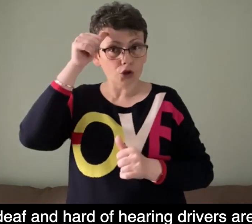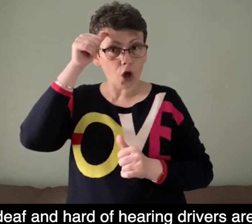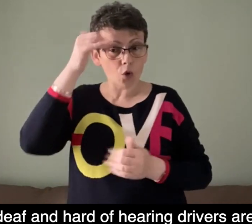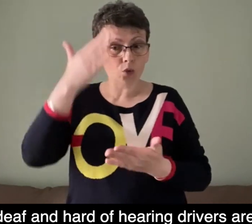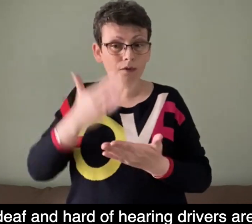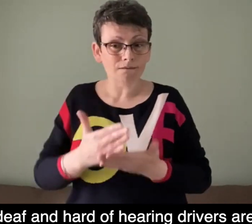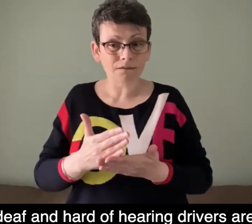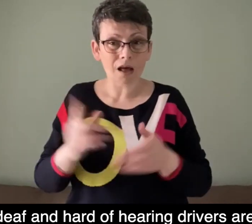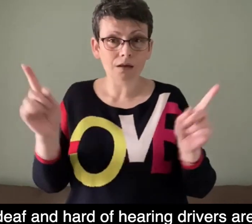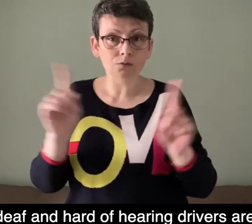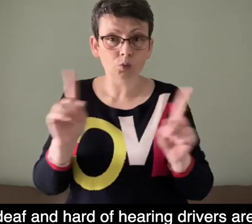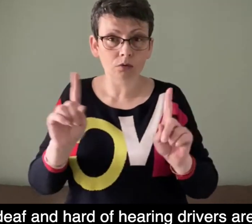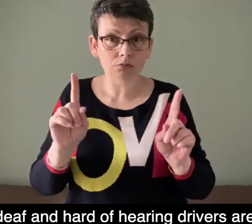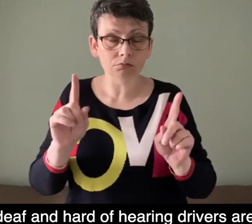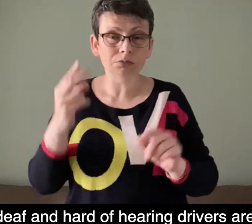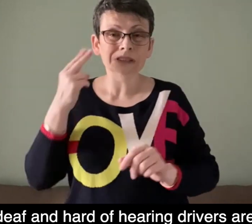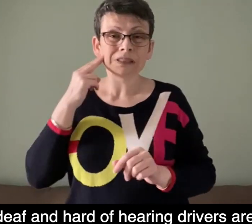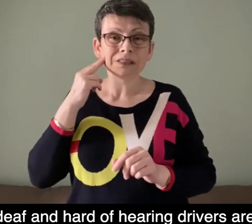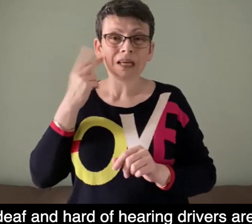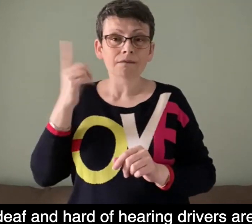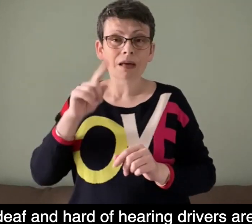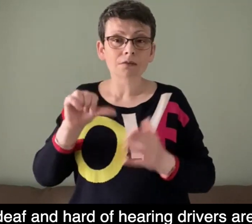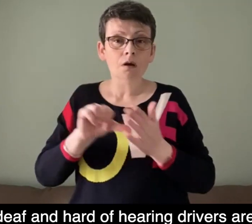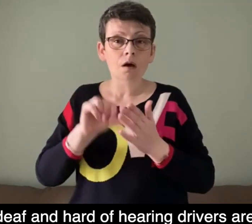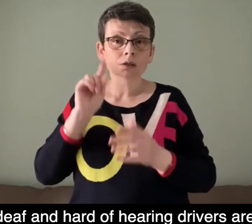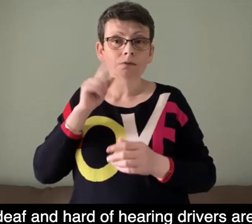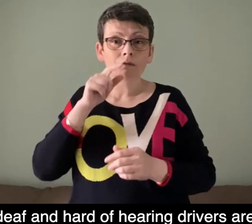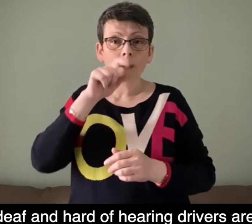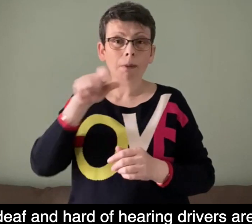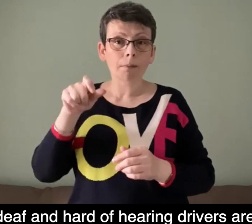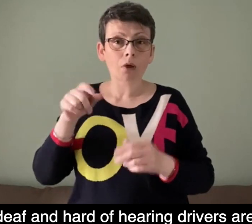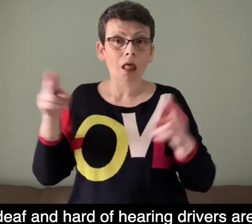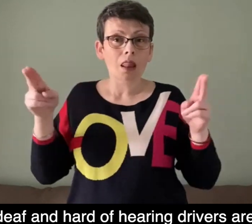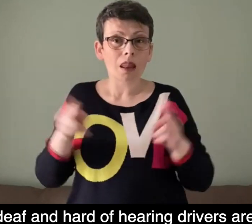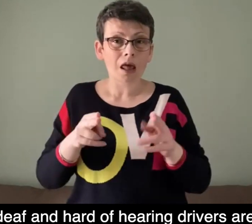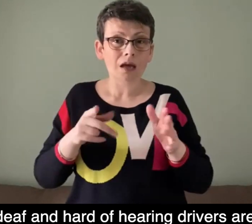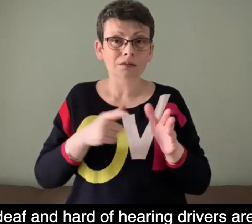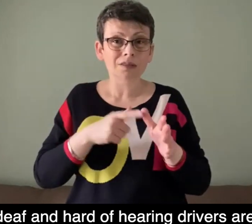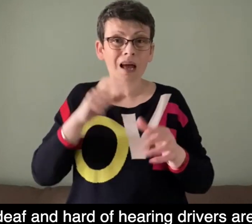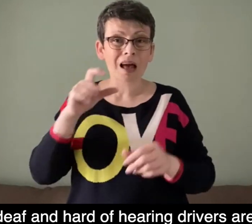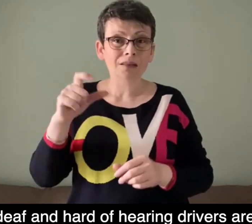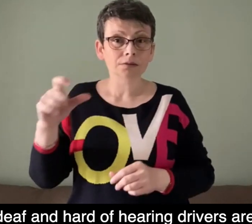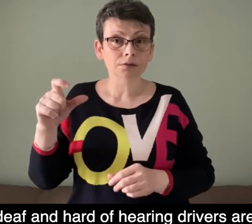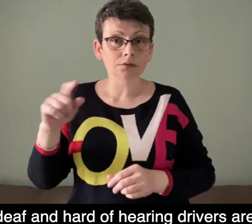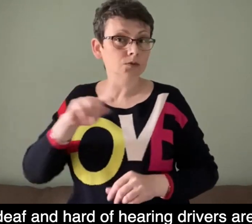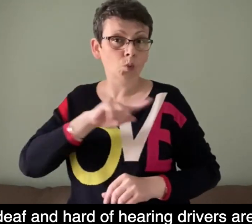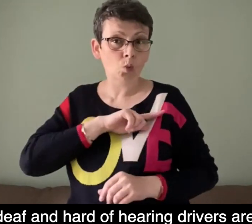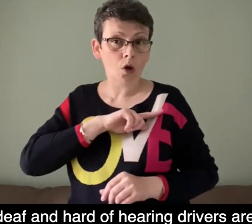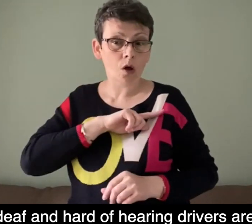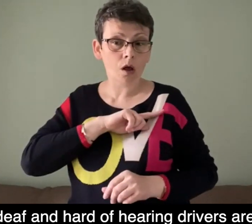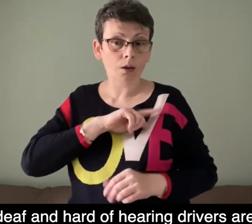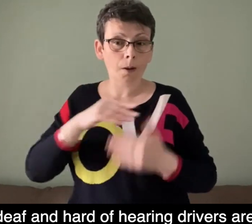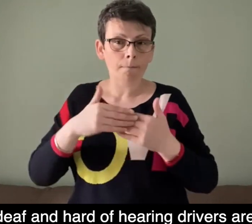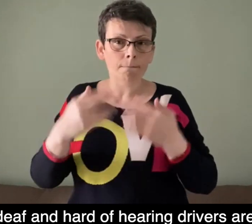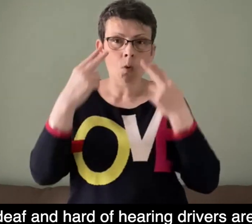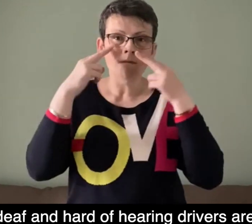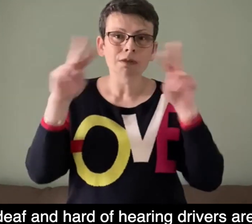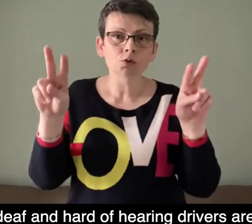drivers are less likely to have accidents because they're even more cautious of their surroundings